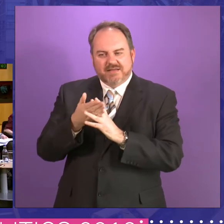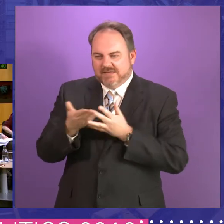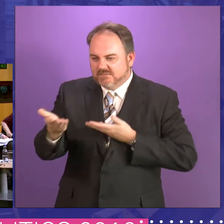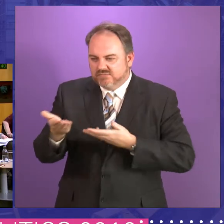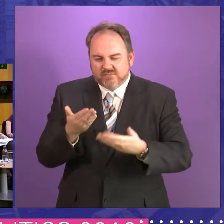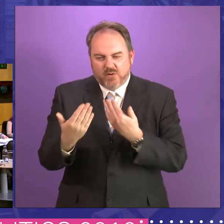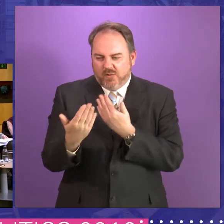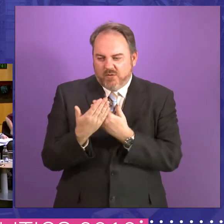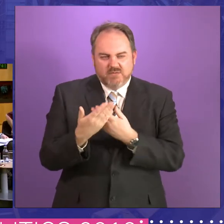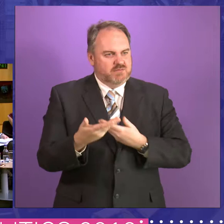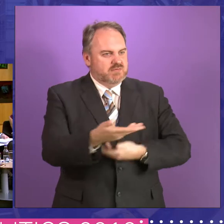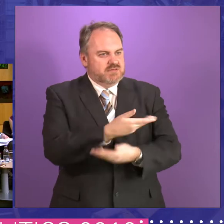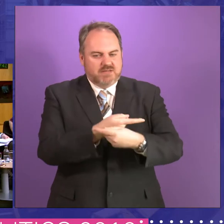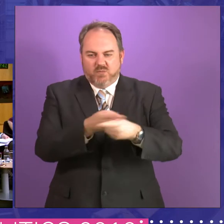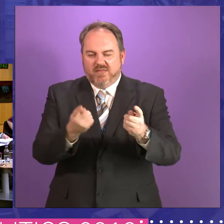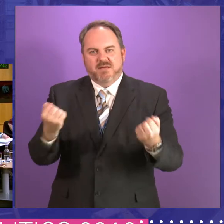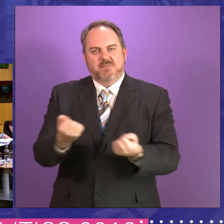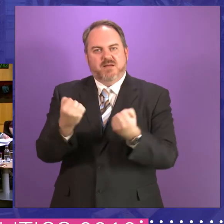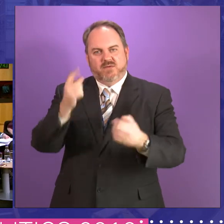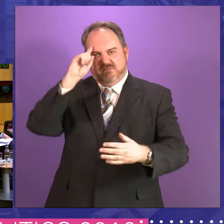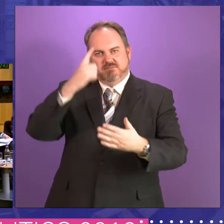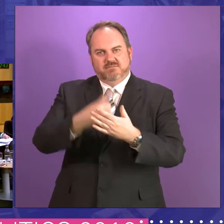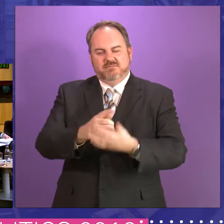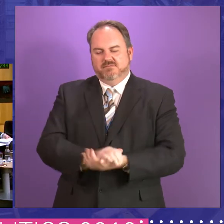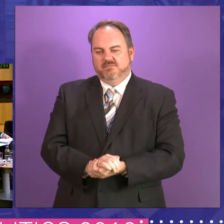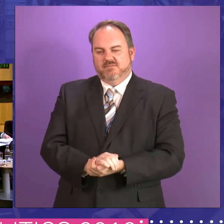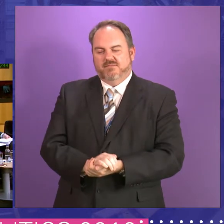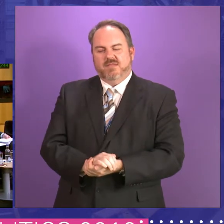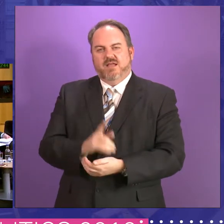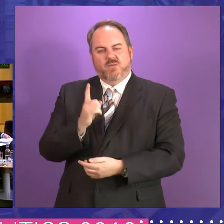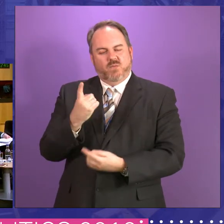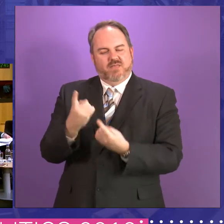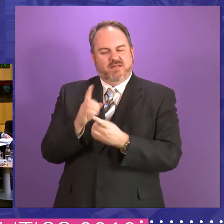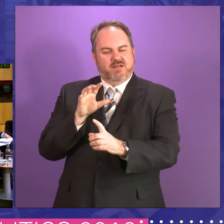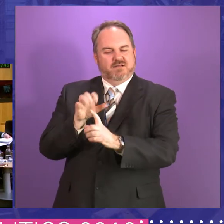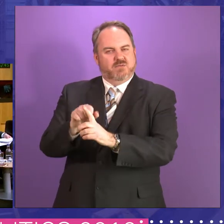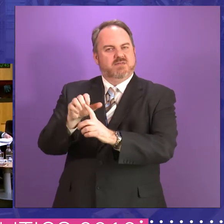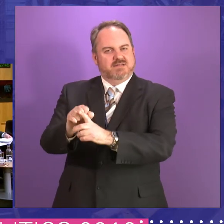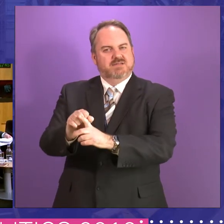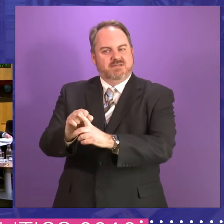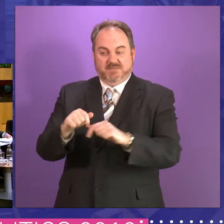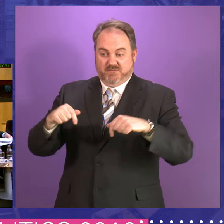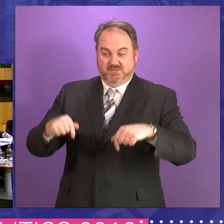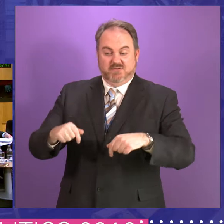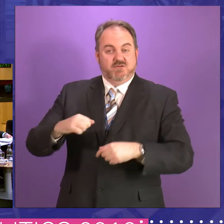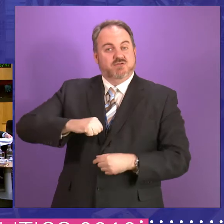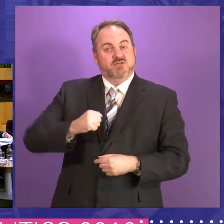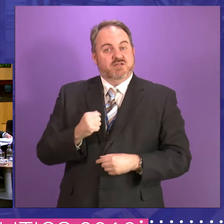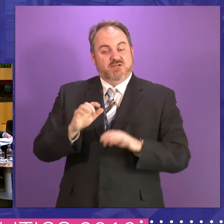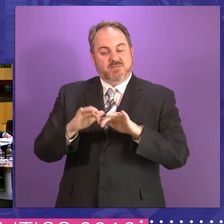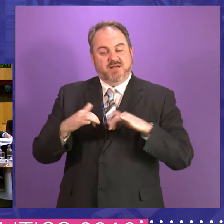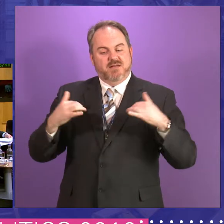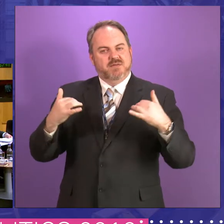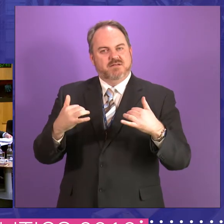discussion. Um, and one of the, one of the features that struck me forcibly about the Scottish Parliament Parliament was